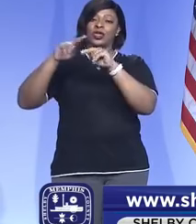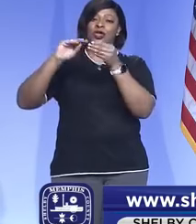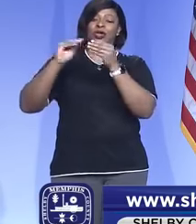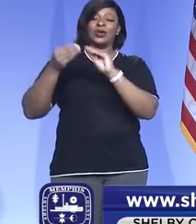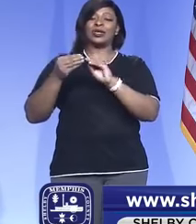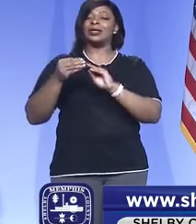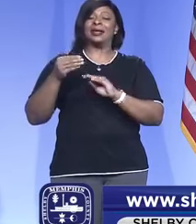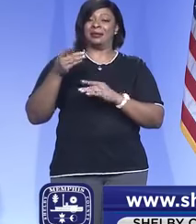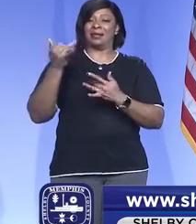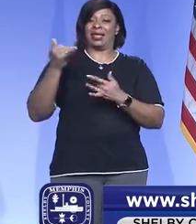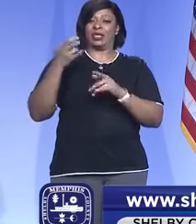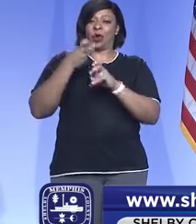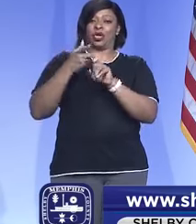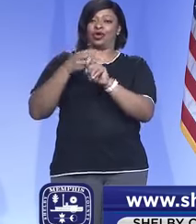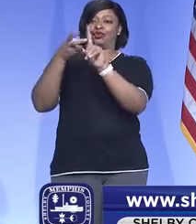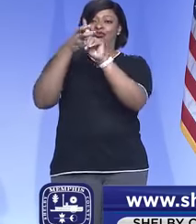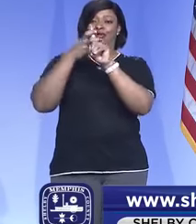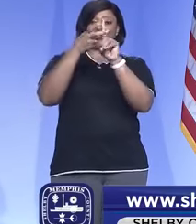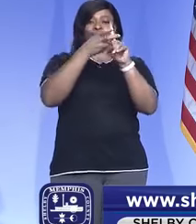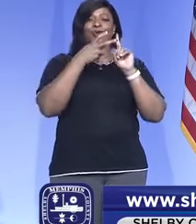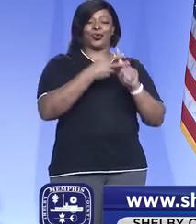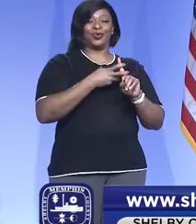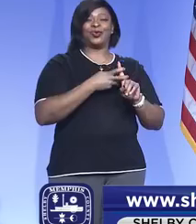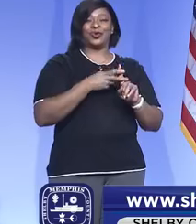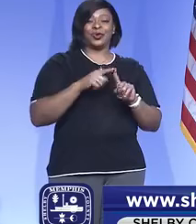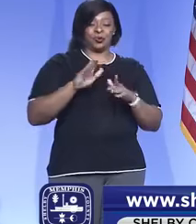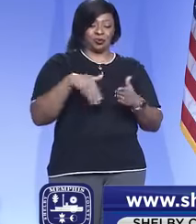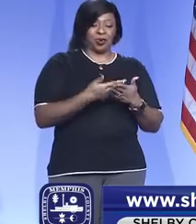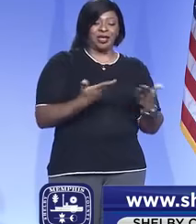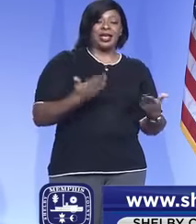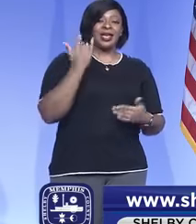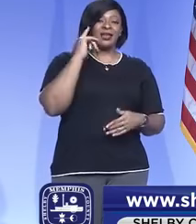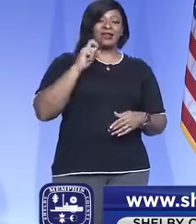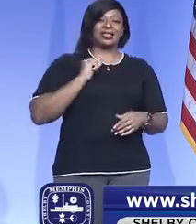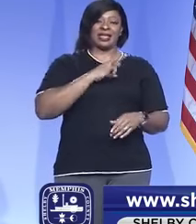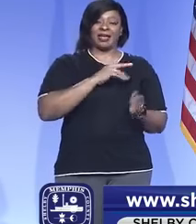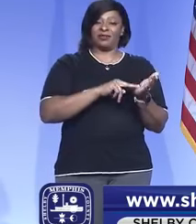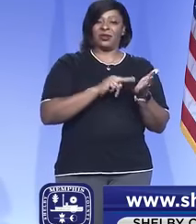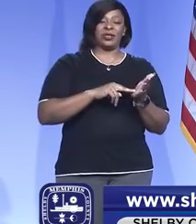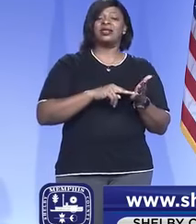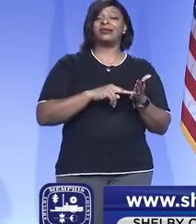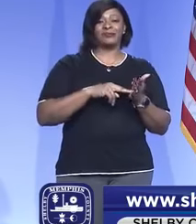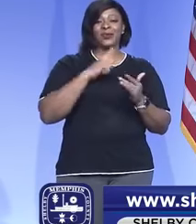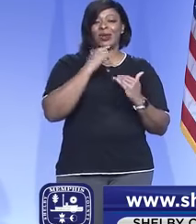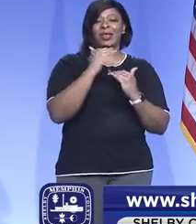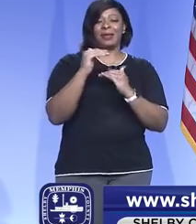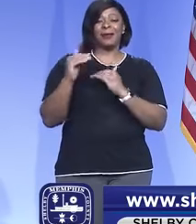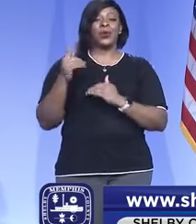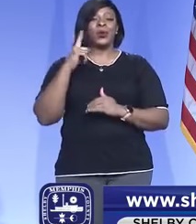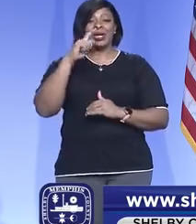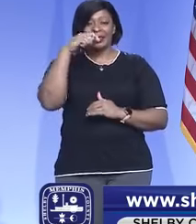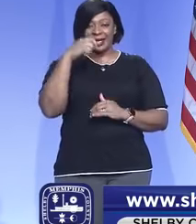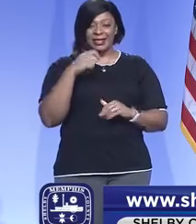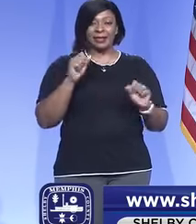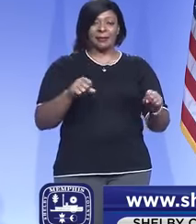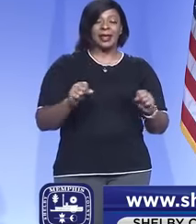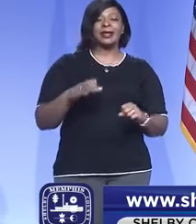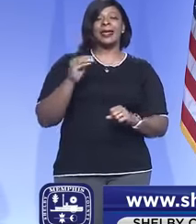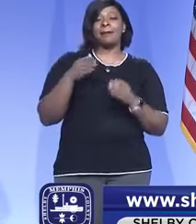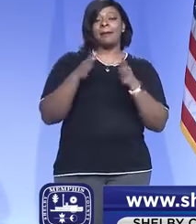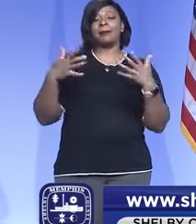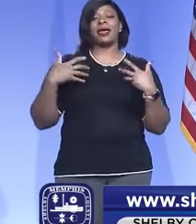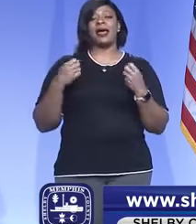if we needed nurses here. So, staffing is going to be part of that as well. We look at testing capacity and we look at public health capacity.